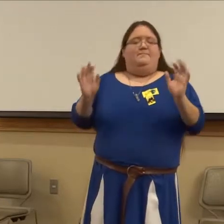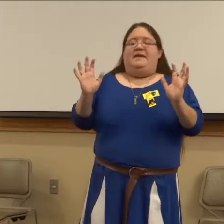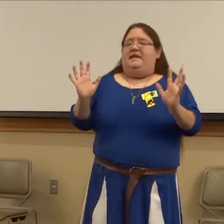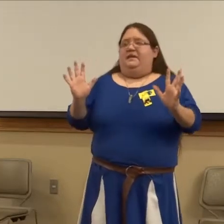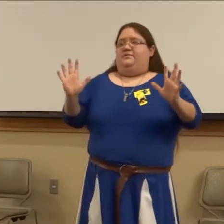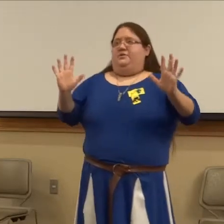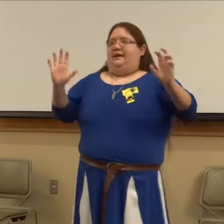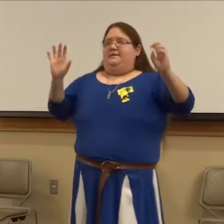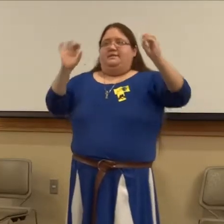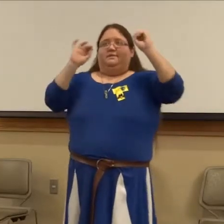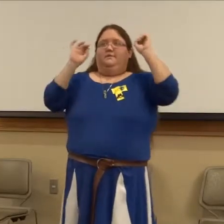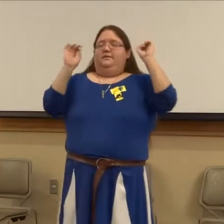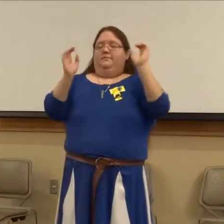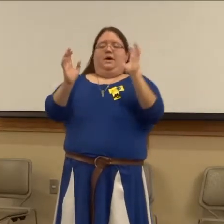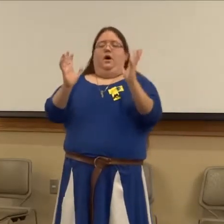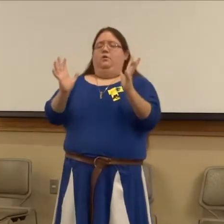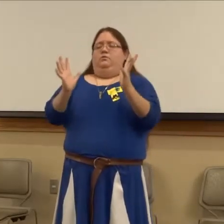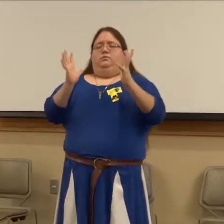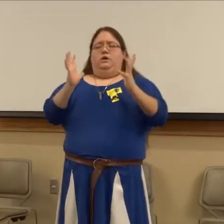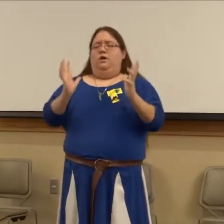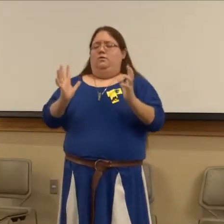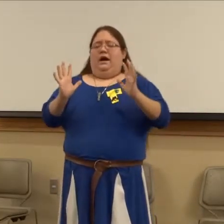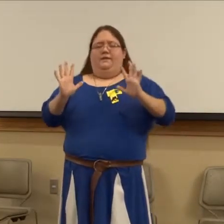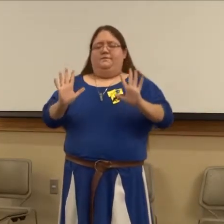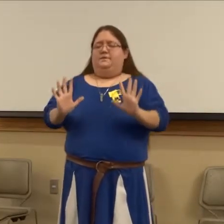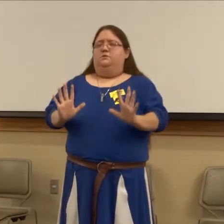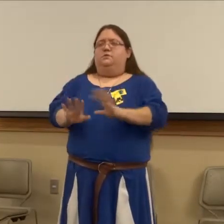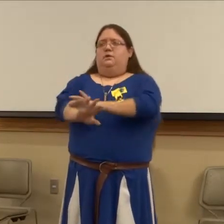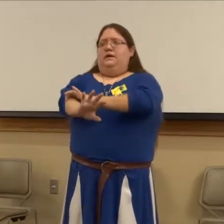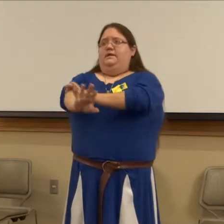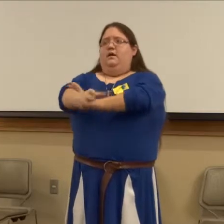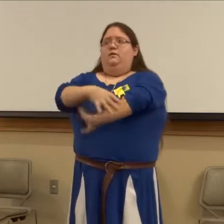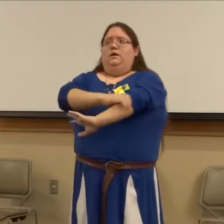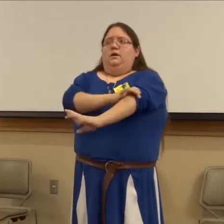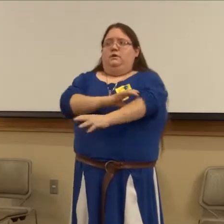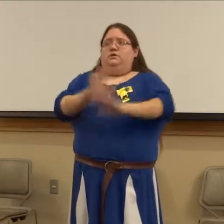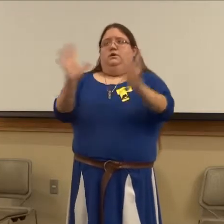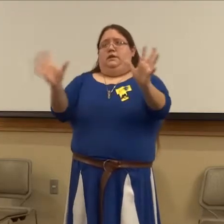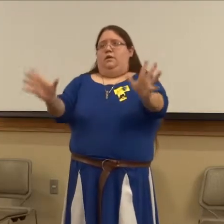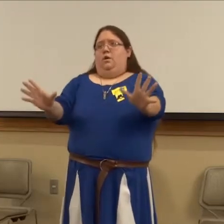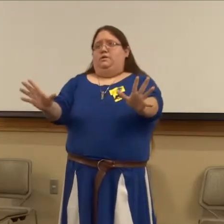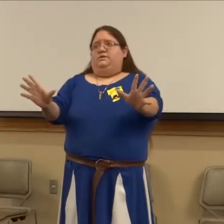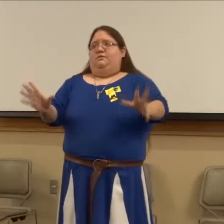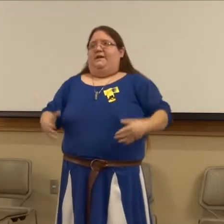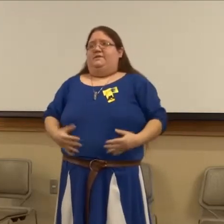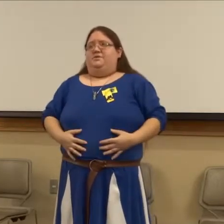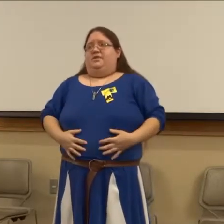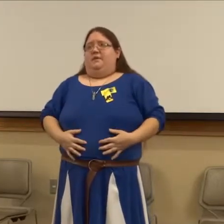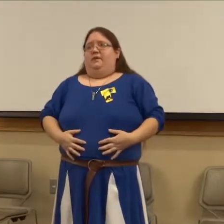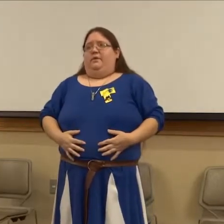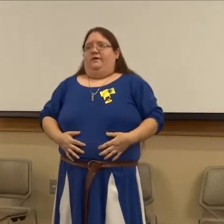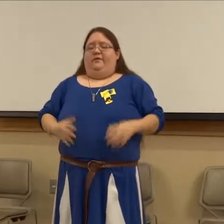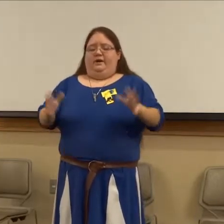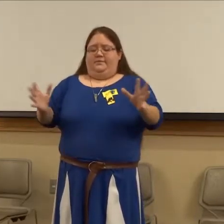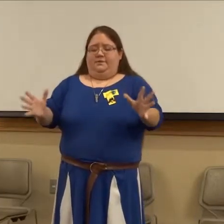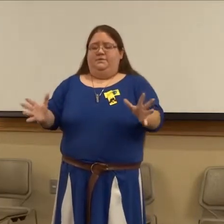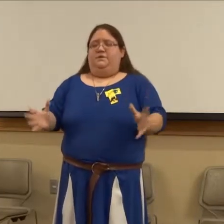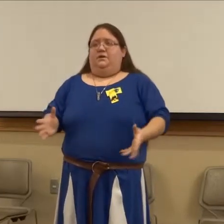immediately retracts his. Oh, no, I'm so sorry. No, certainly your horses are faster than my wife. I am so sorry.